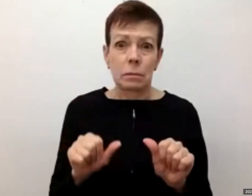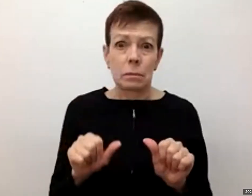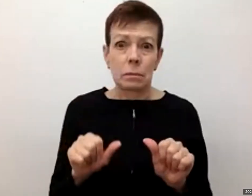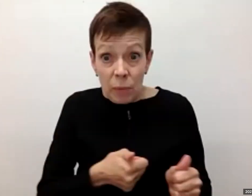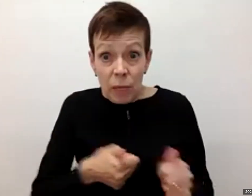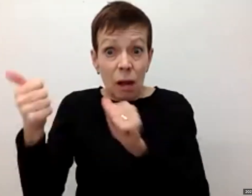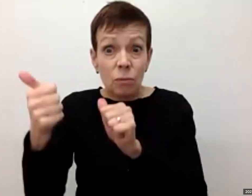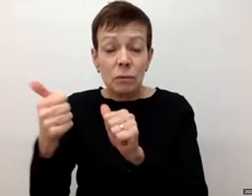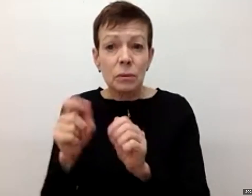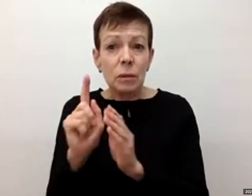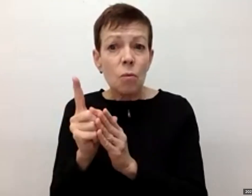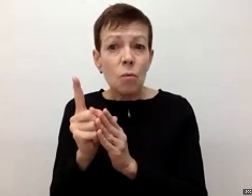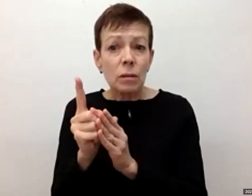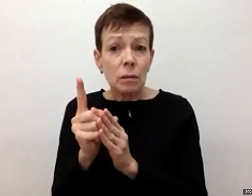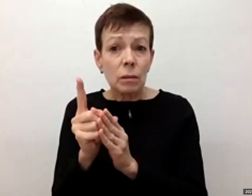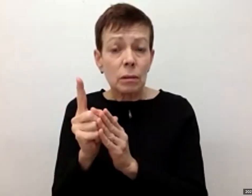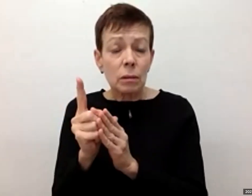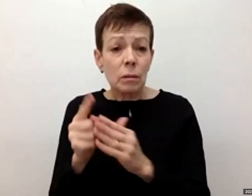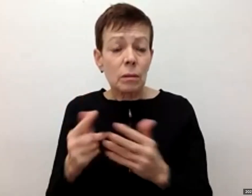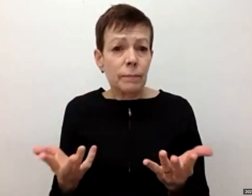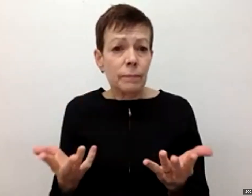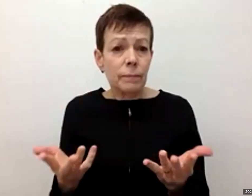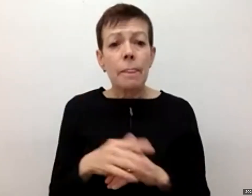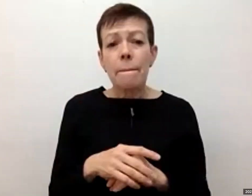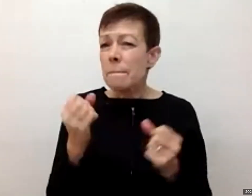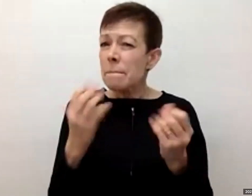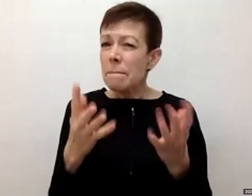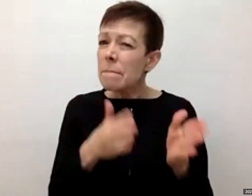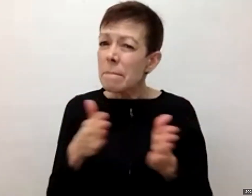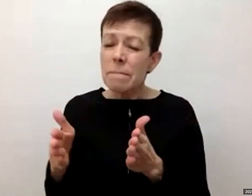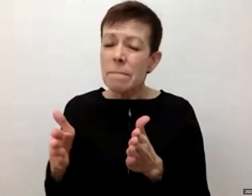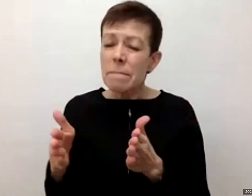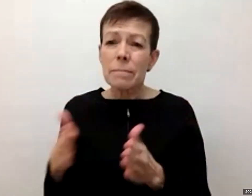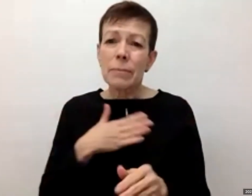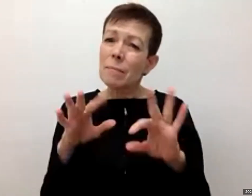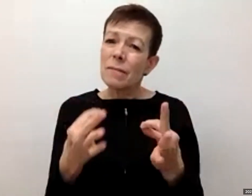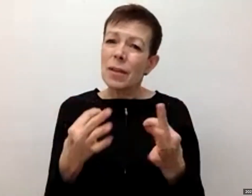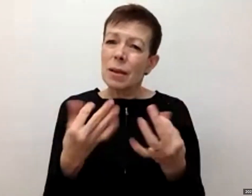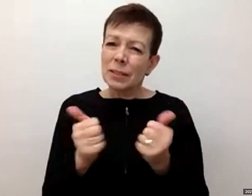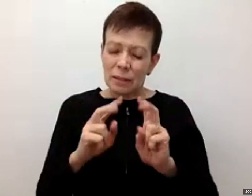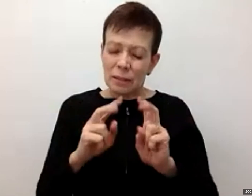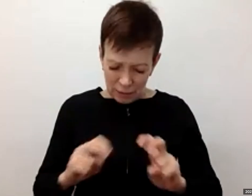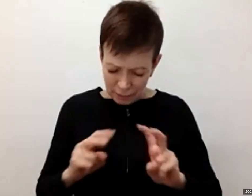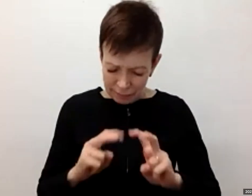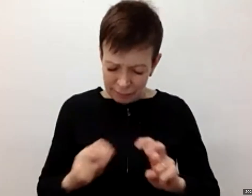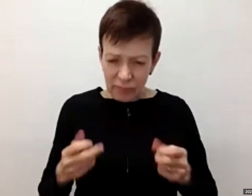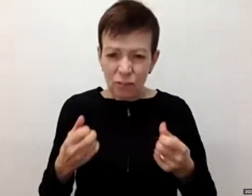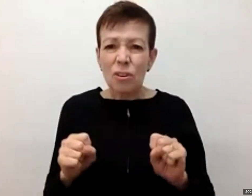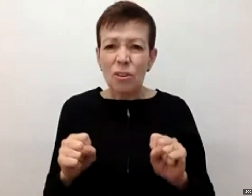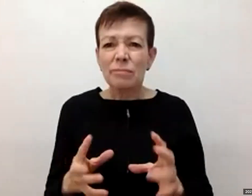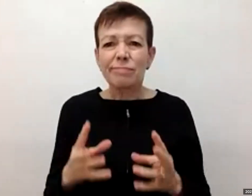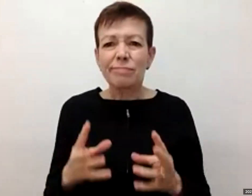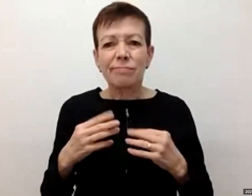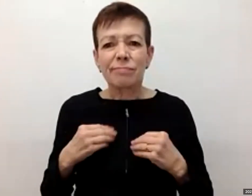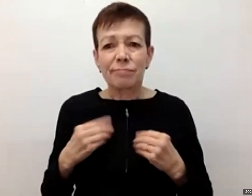an instant. In many ways, my family is still coming to terms with what had happened to us, and this is partially why I'm not